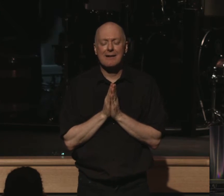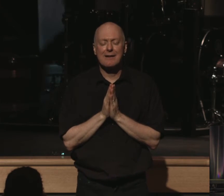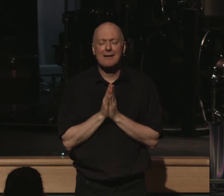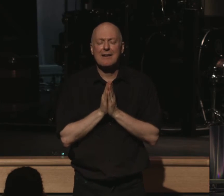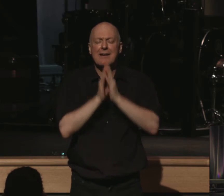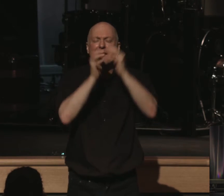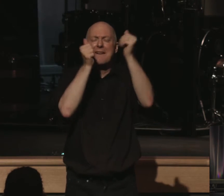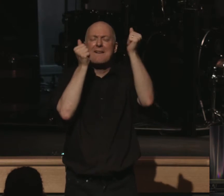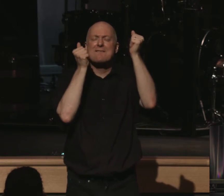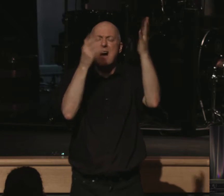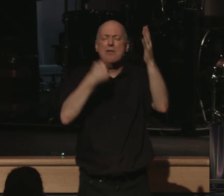Father, pray that you would